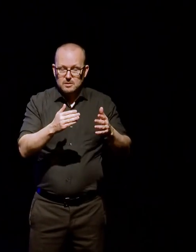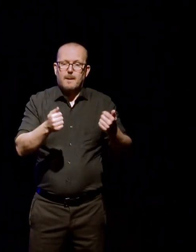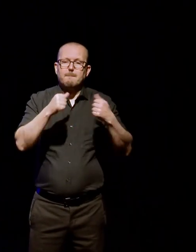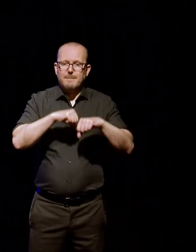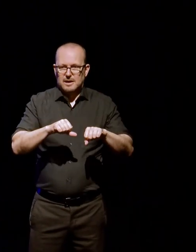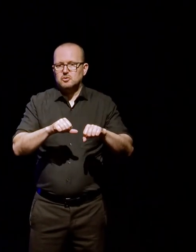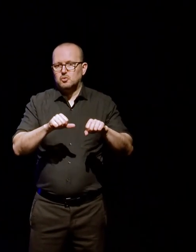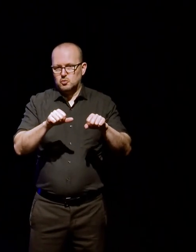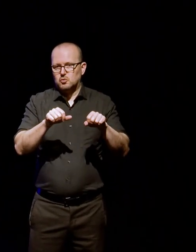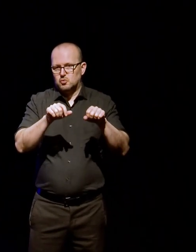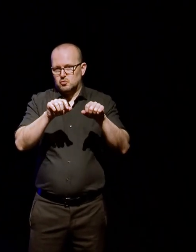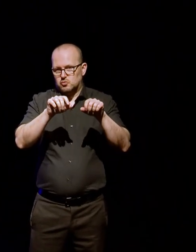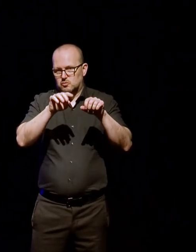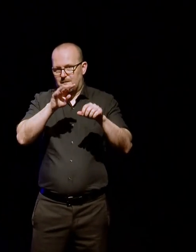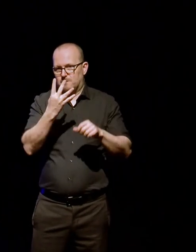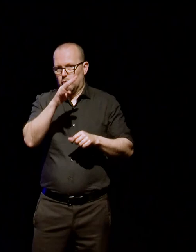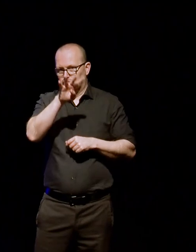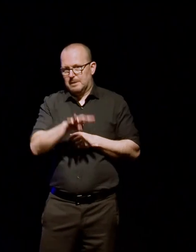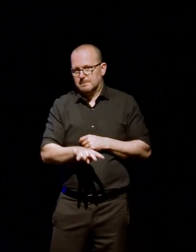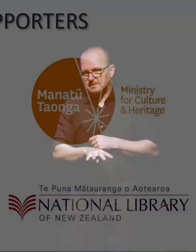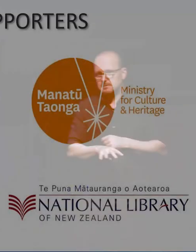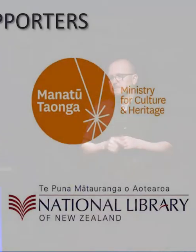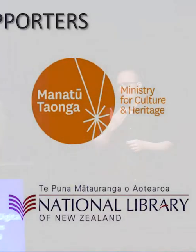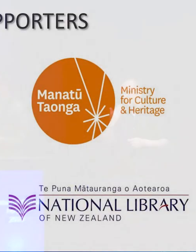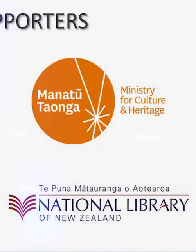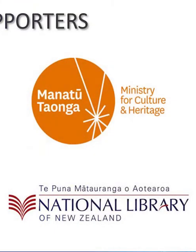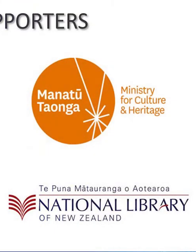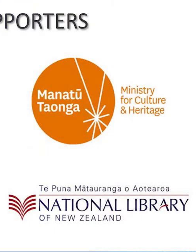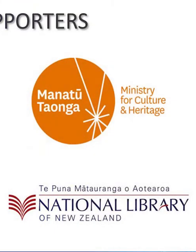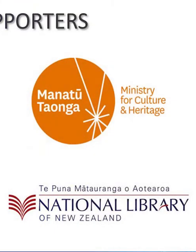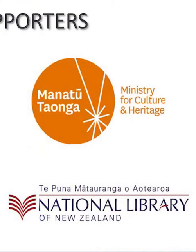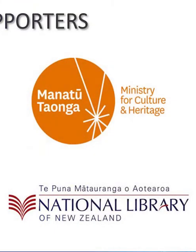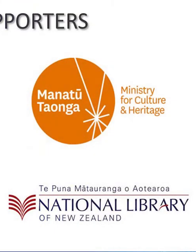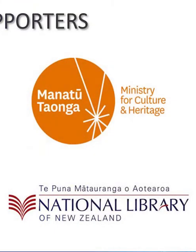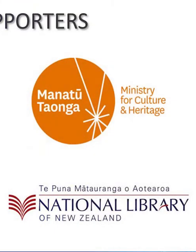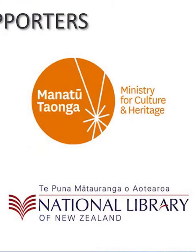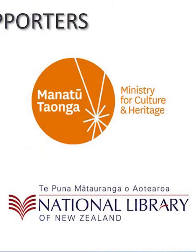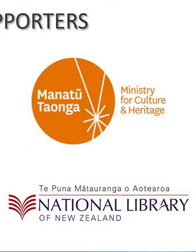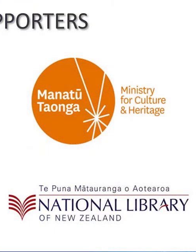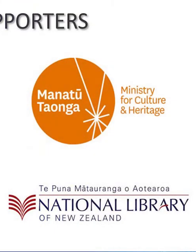would you join me again in thanking our fantastic speakers? Thank you. Thank you.